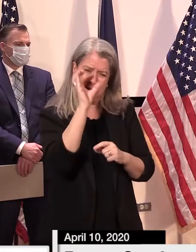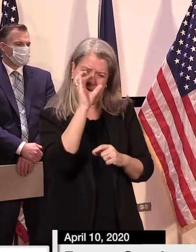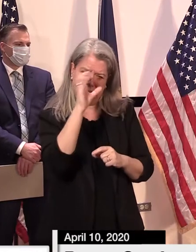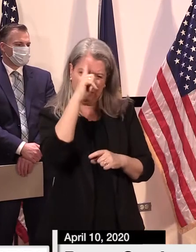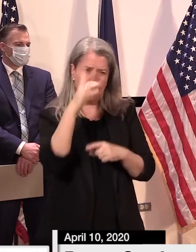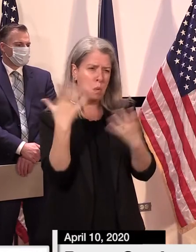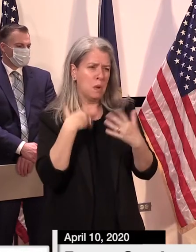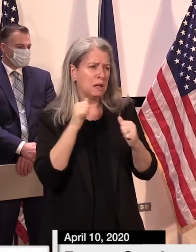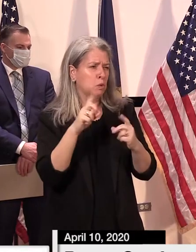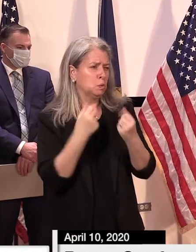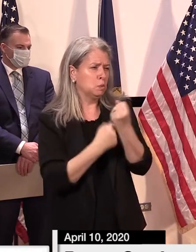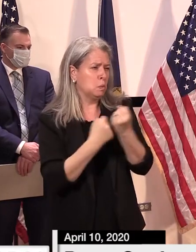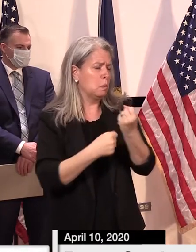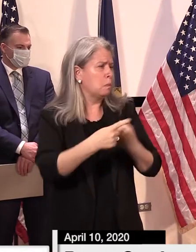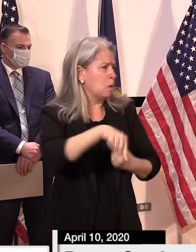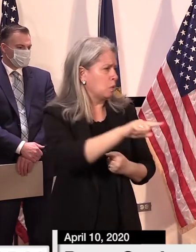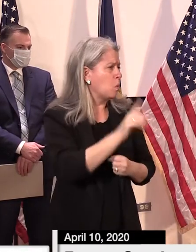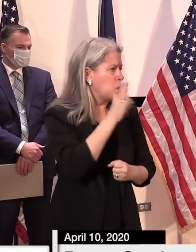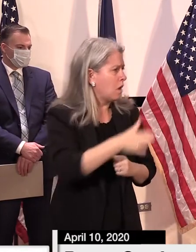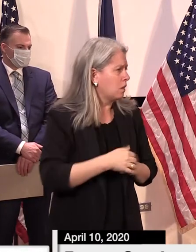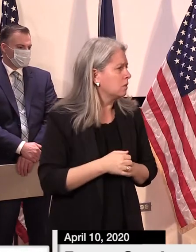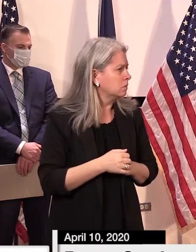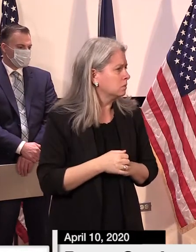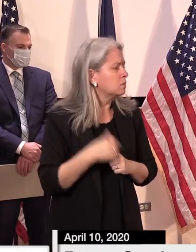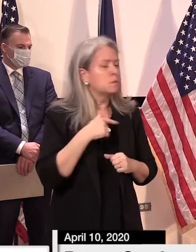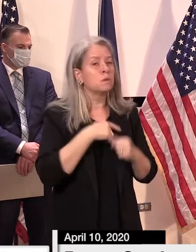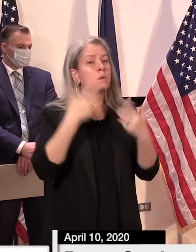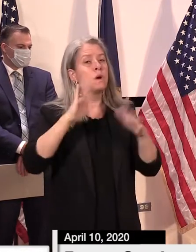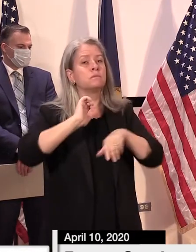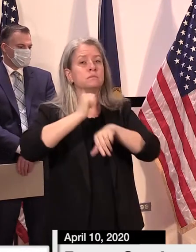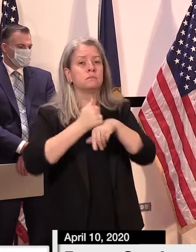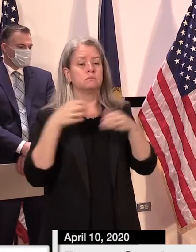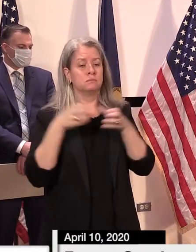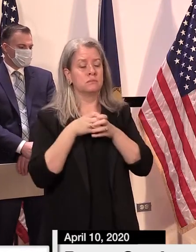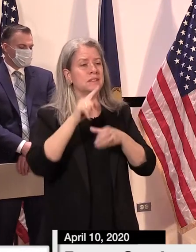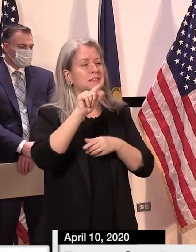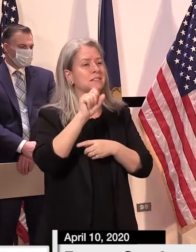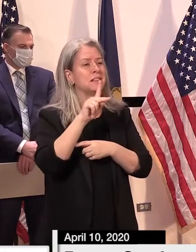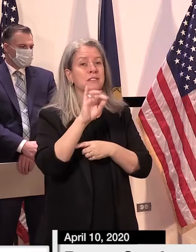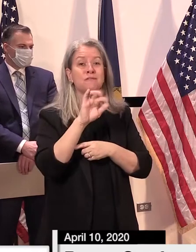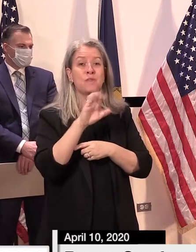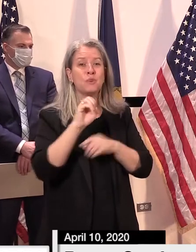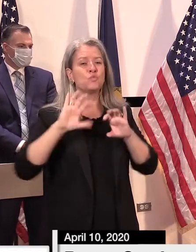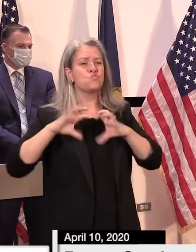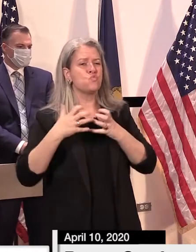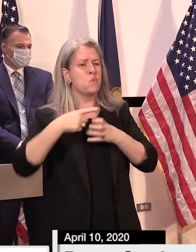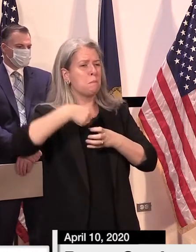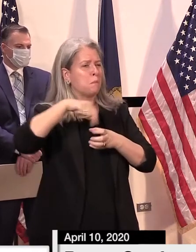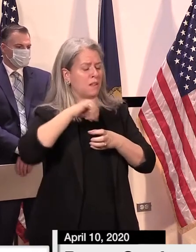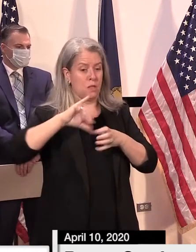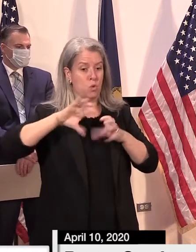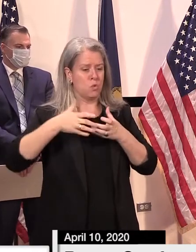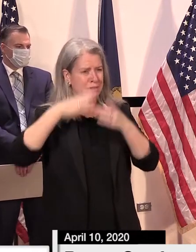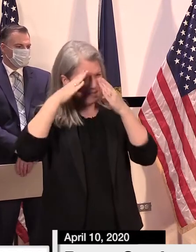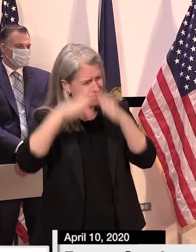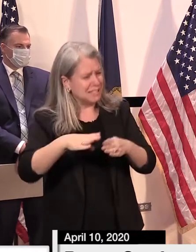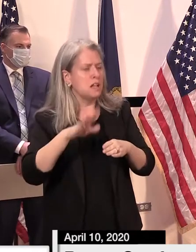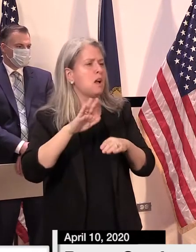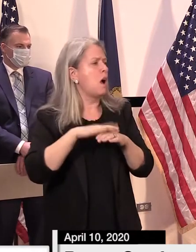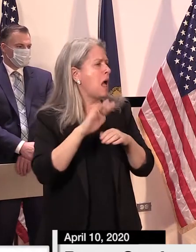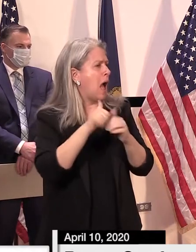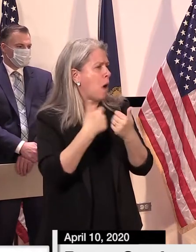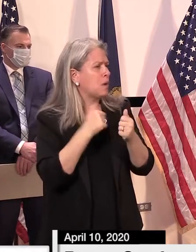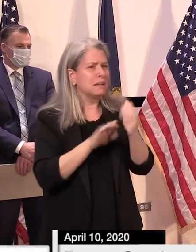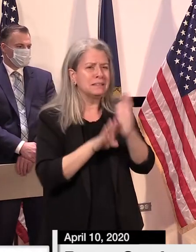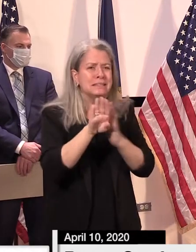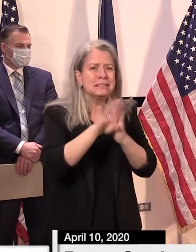times. We have a task force looking at additional economic initiatives as we speak, and the